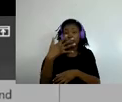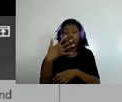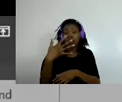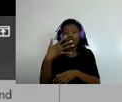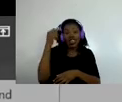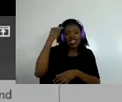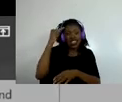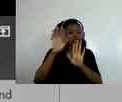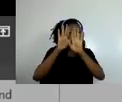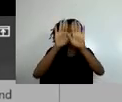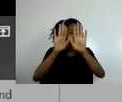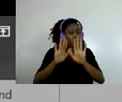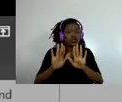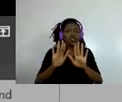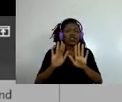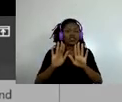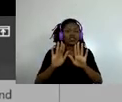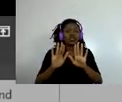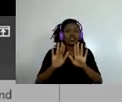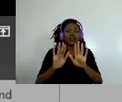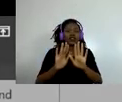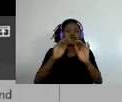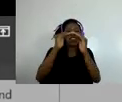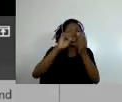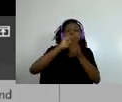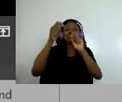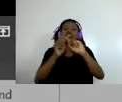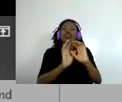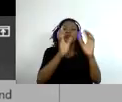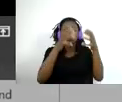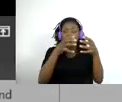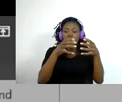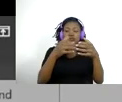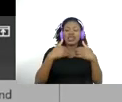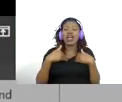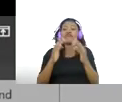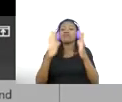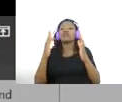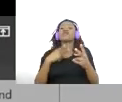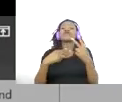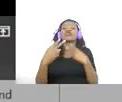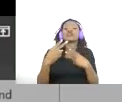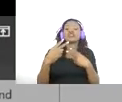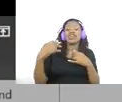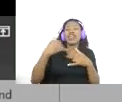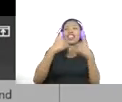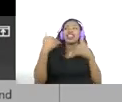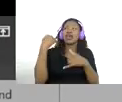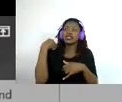important sales days with big volumes, maybe two times, two and a half times the volumes of normal weeks last year. And this year,